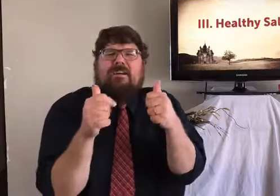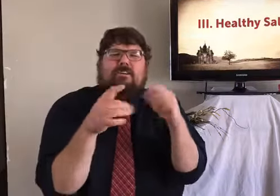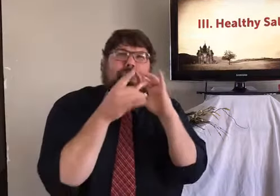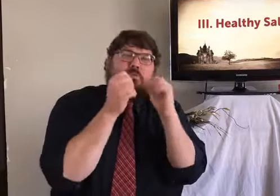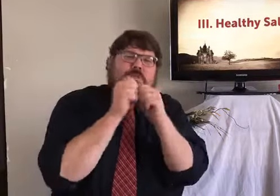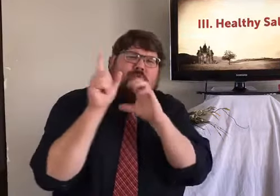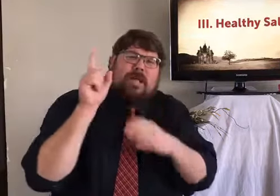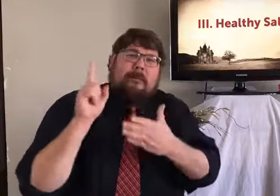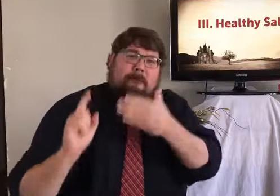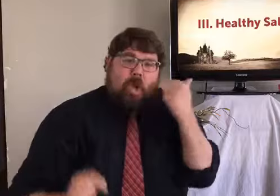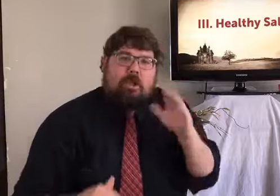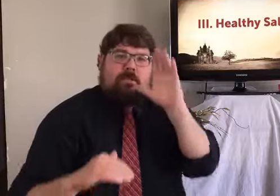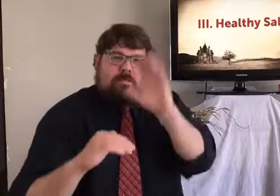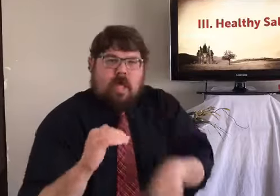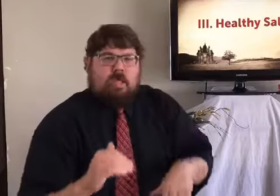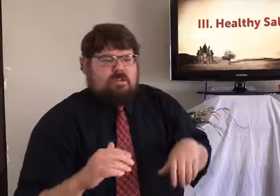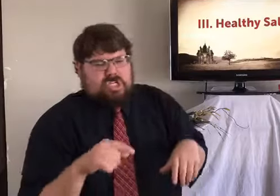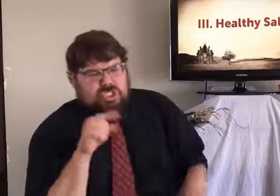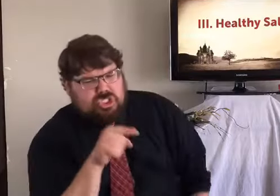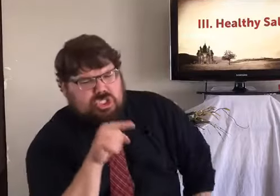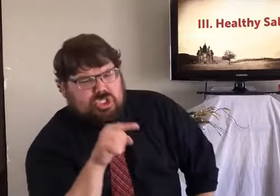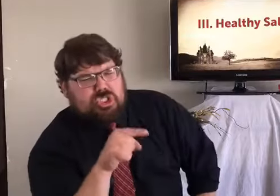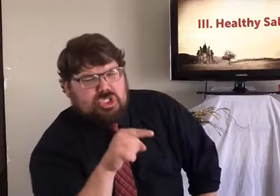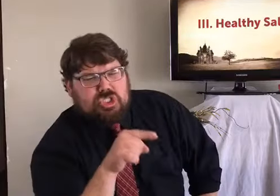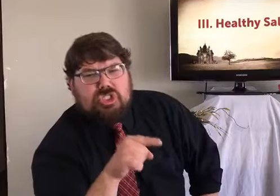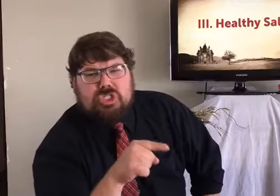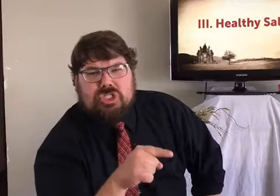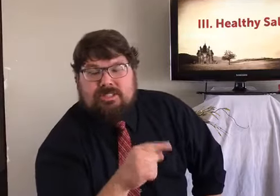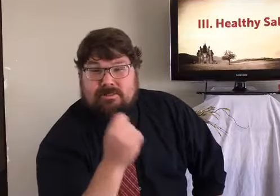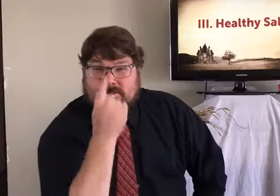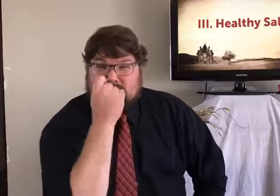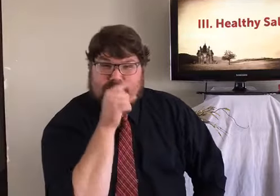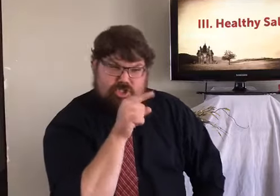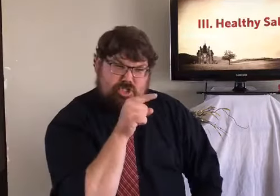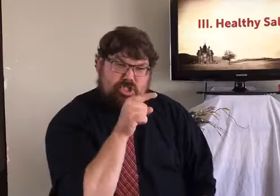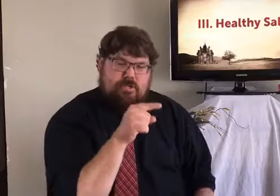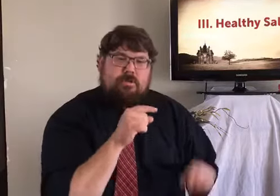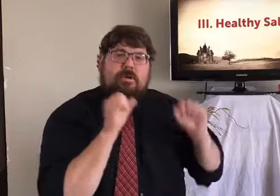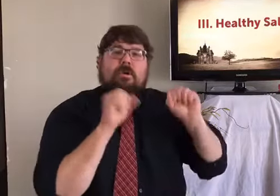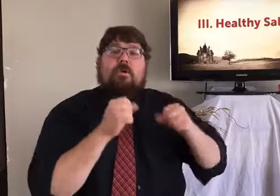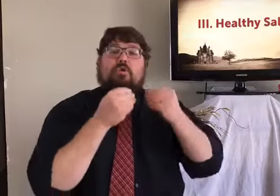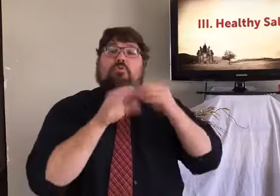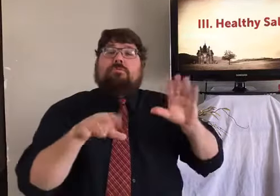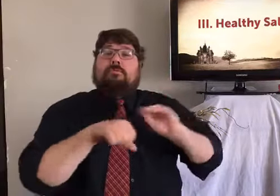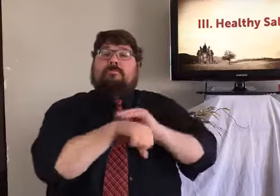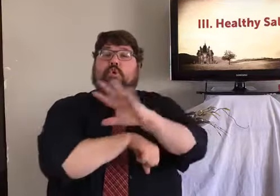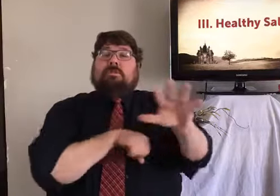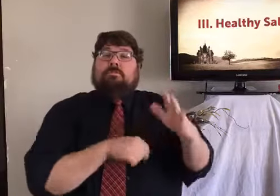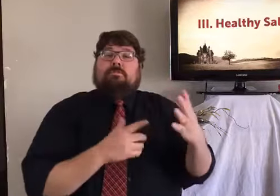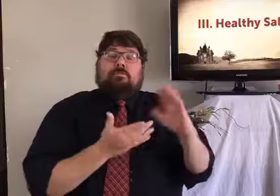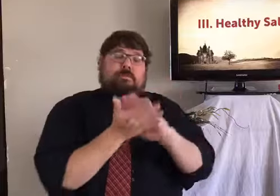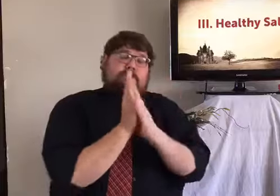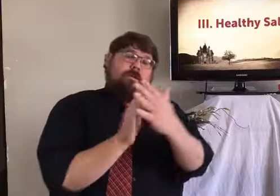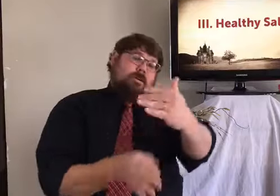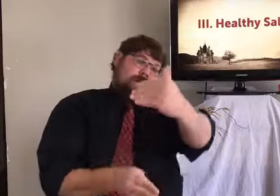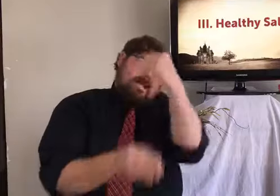Our flavor should be showing Christ instead of constantly picking and fussing. And